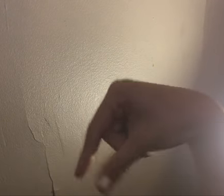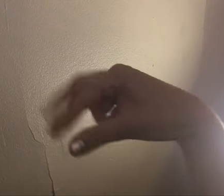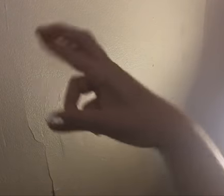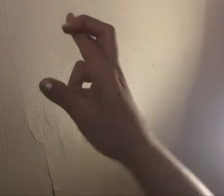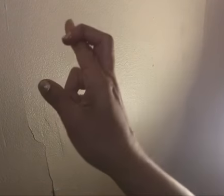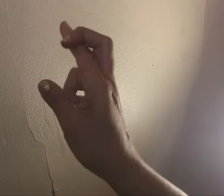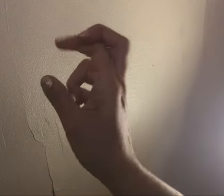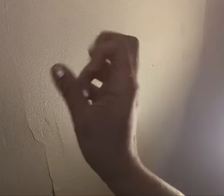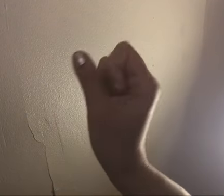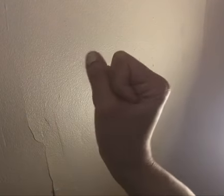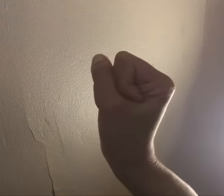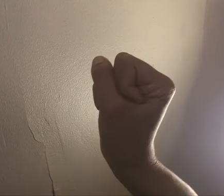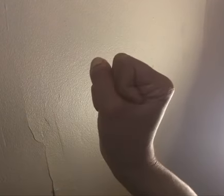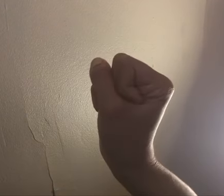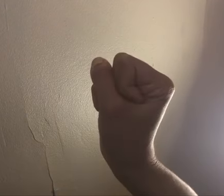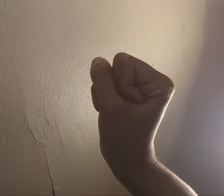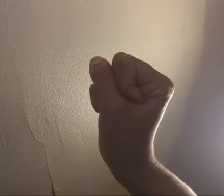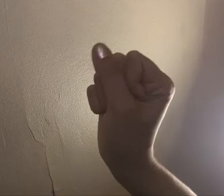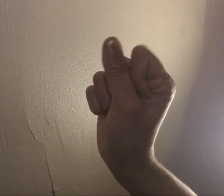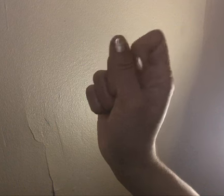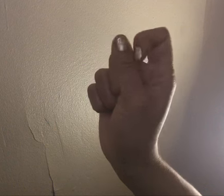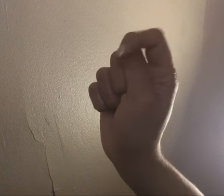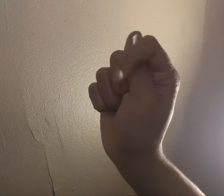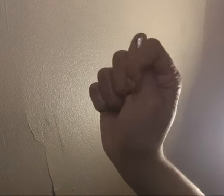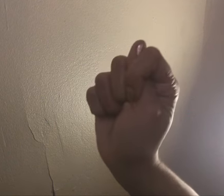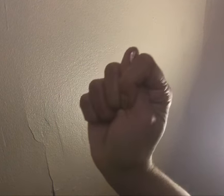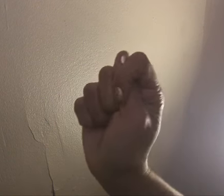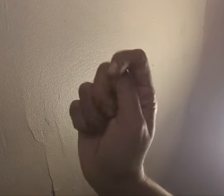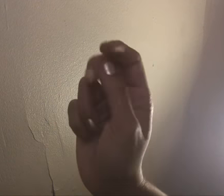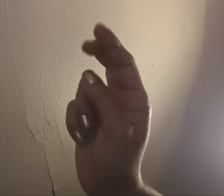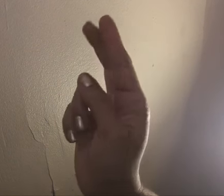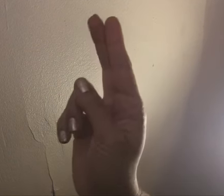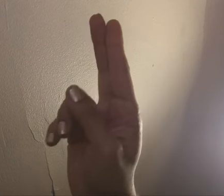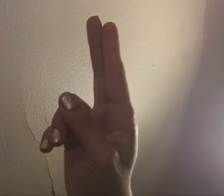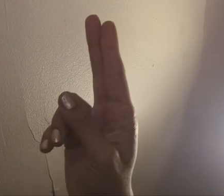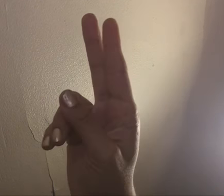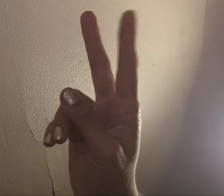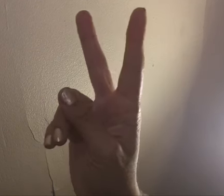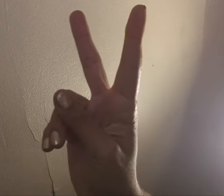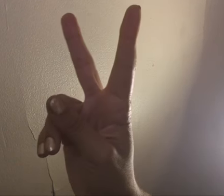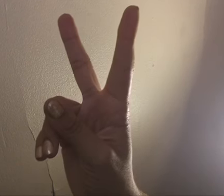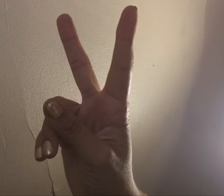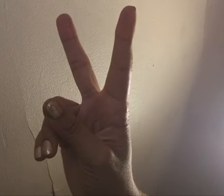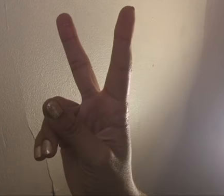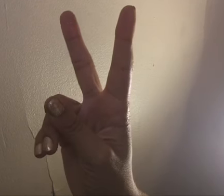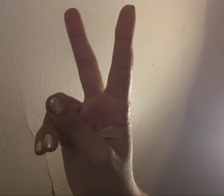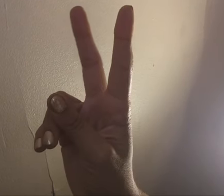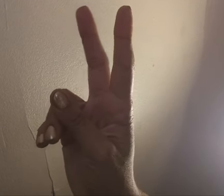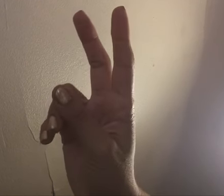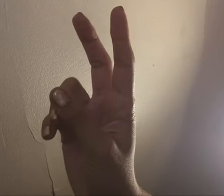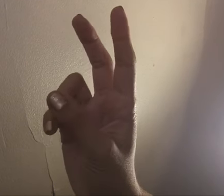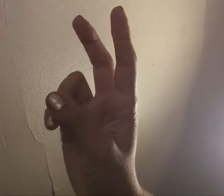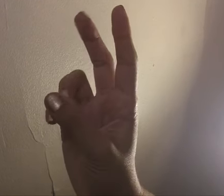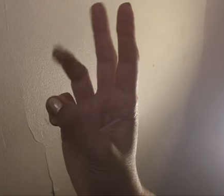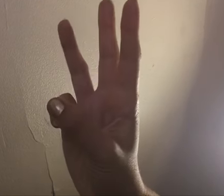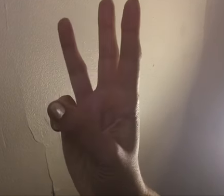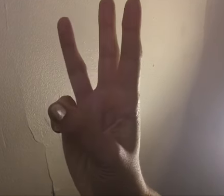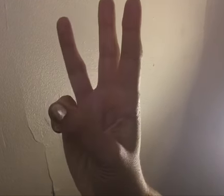R, S, T, U, V, W,